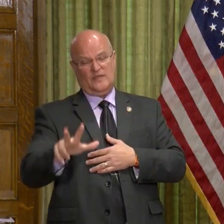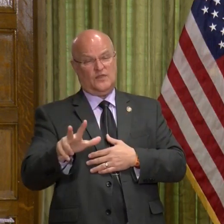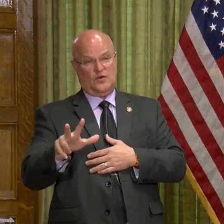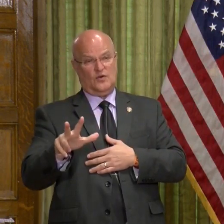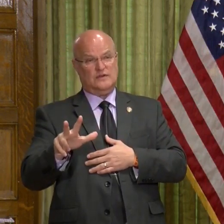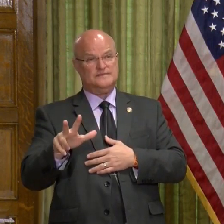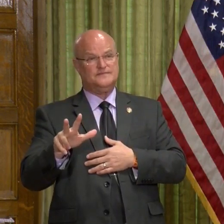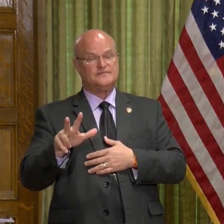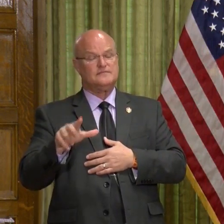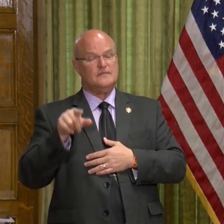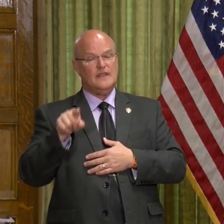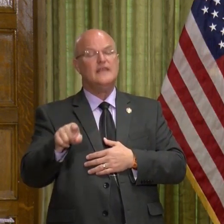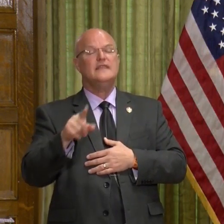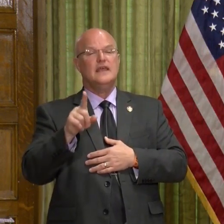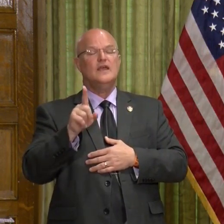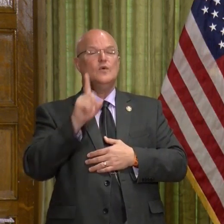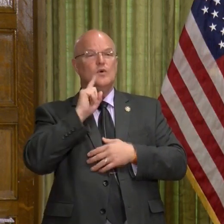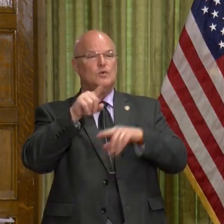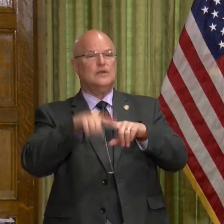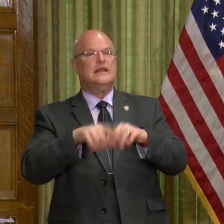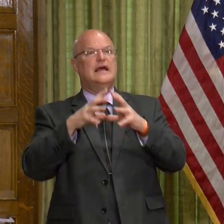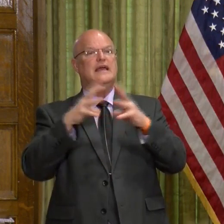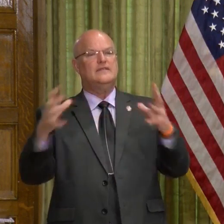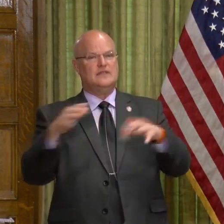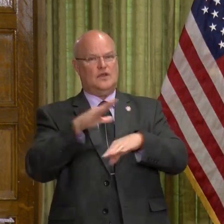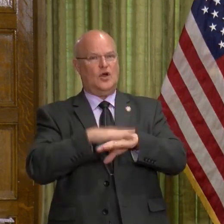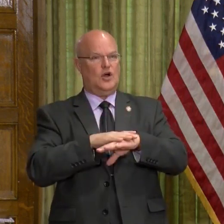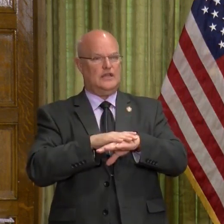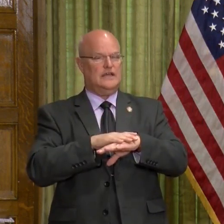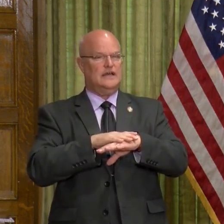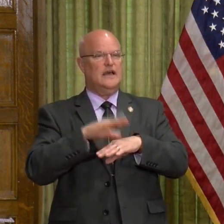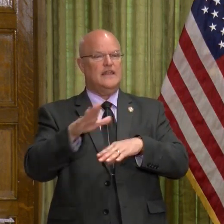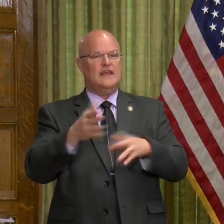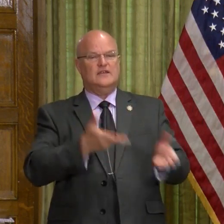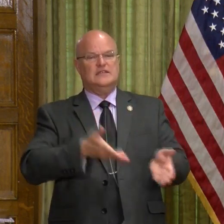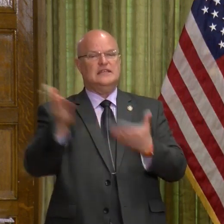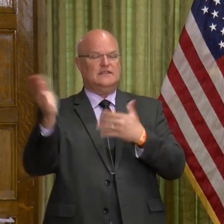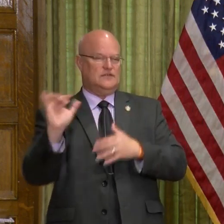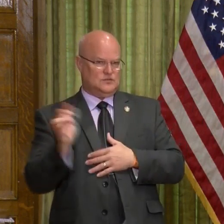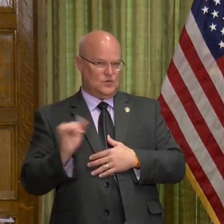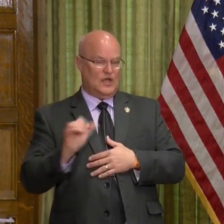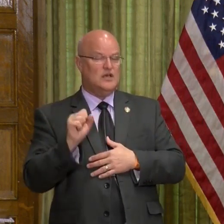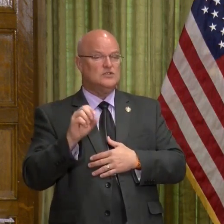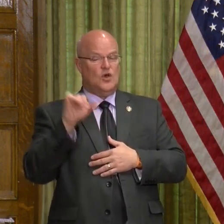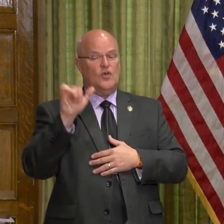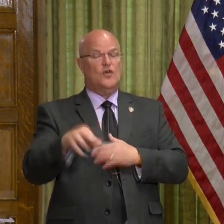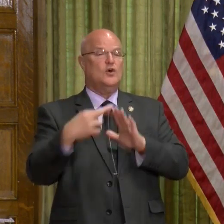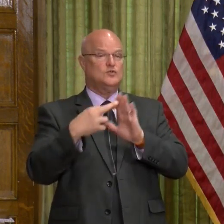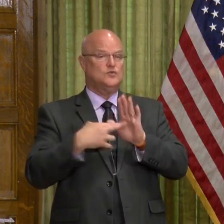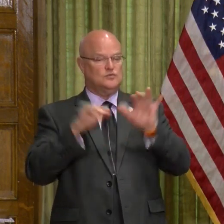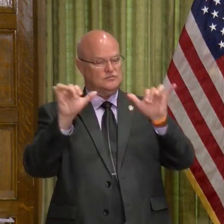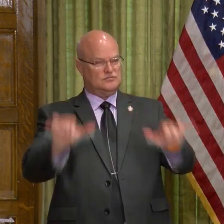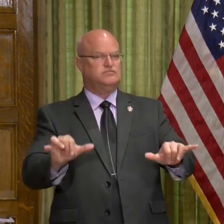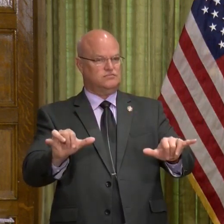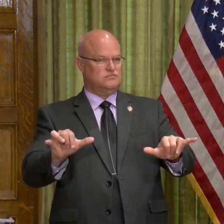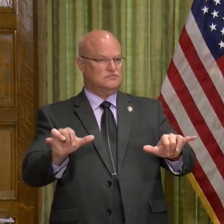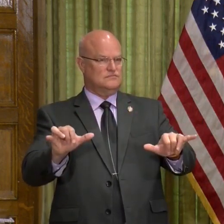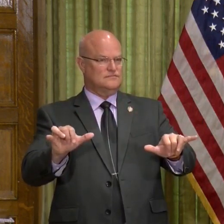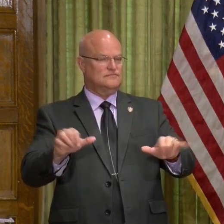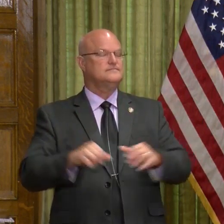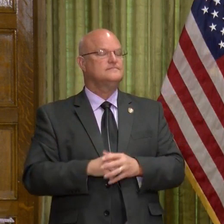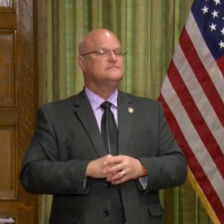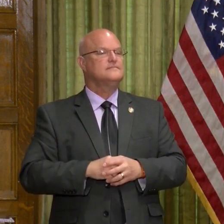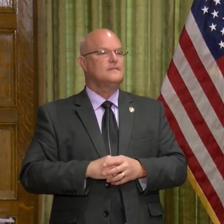occupancy, they very well will rely heavily on their delivery as well. And so those rules will stay into place.